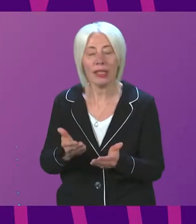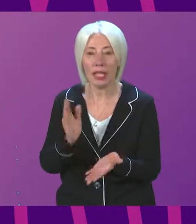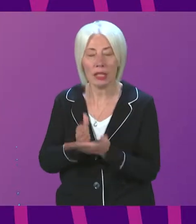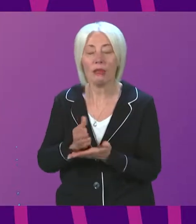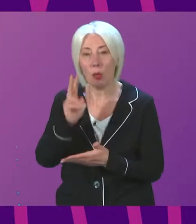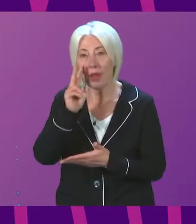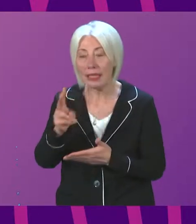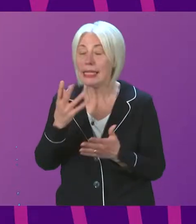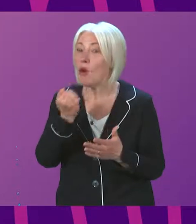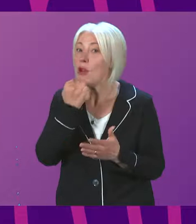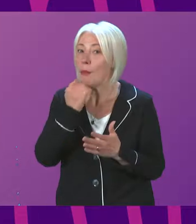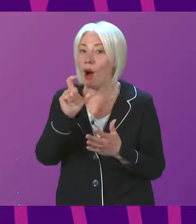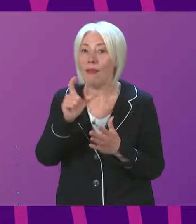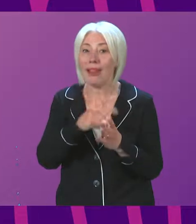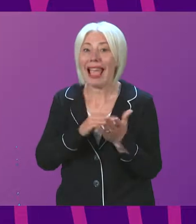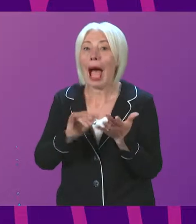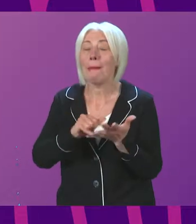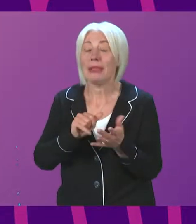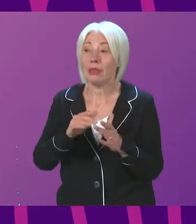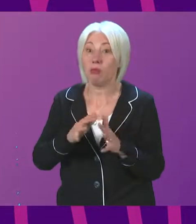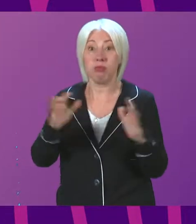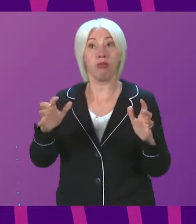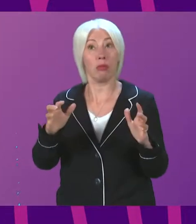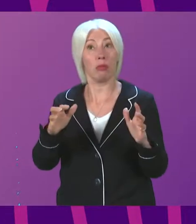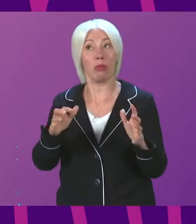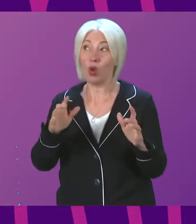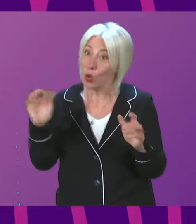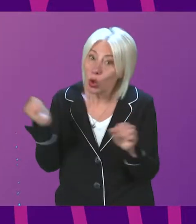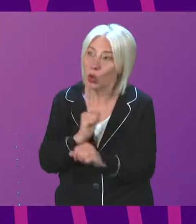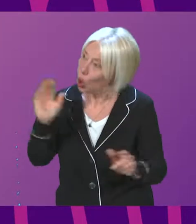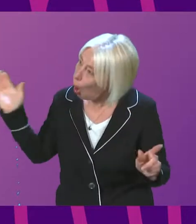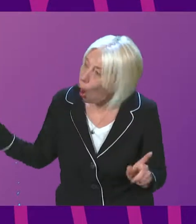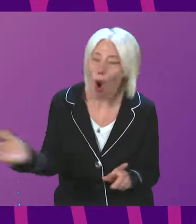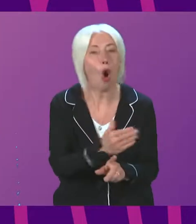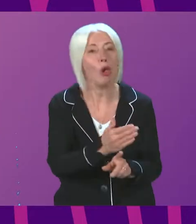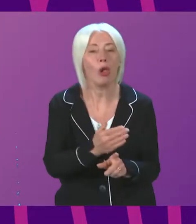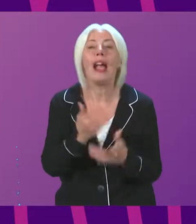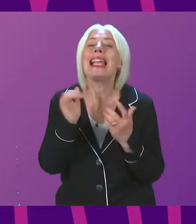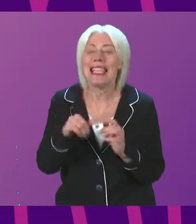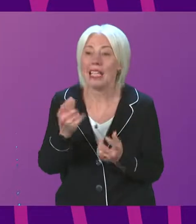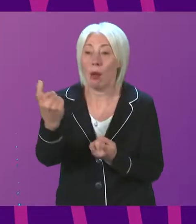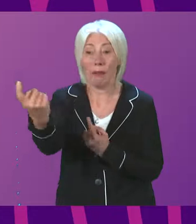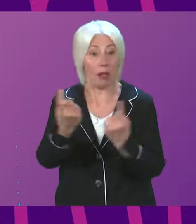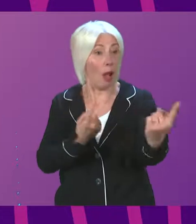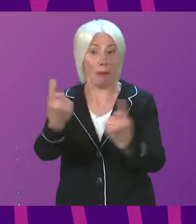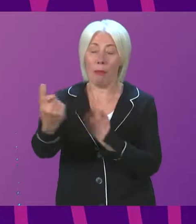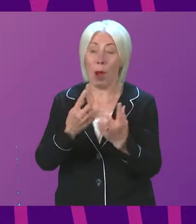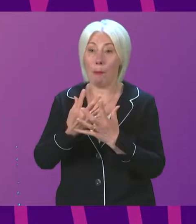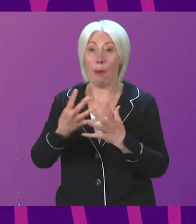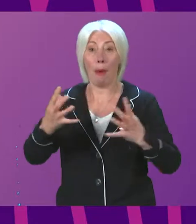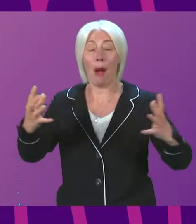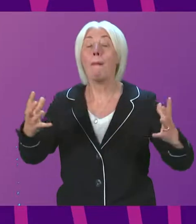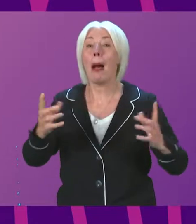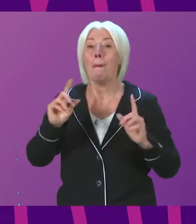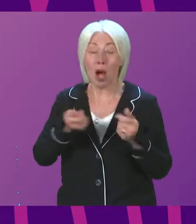record high. And so, all of this is being done. More people are coming forward, but we are seeing more people treated.